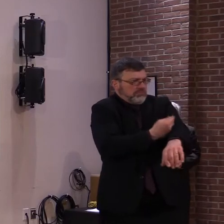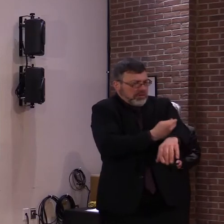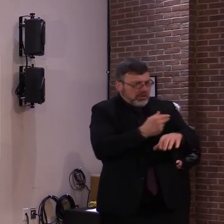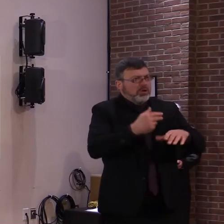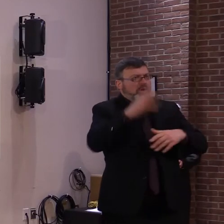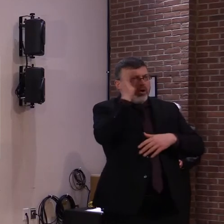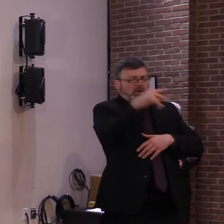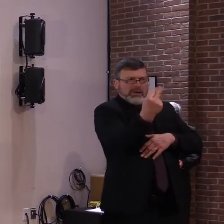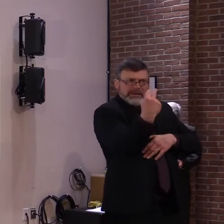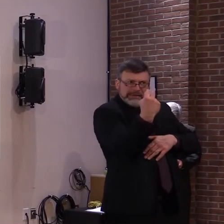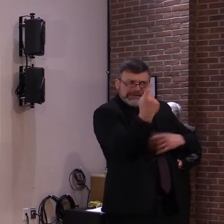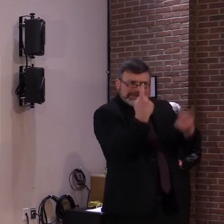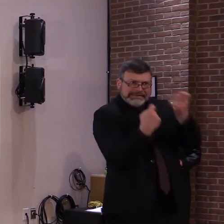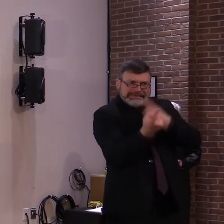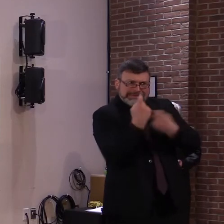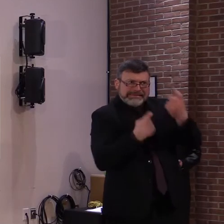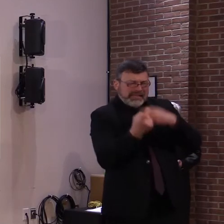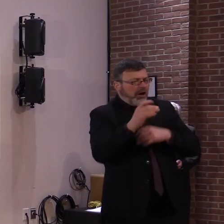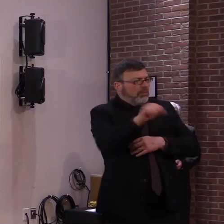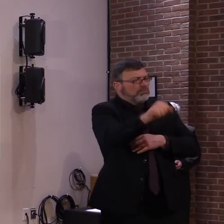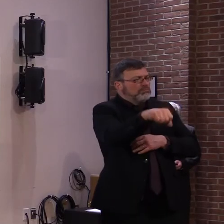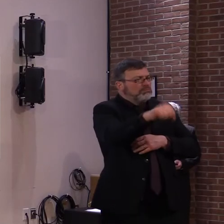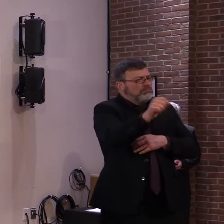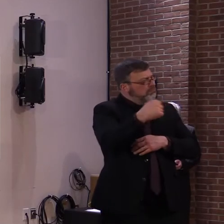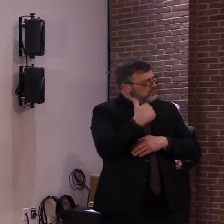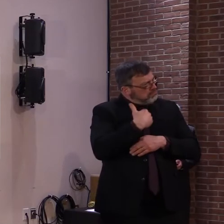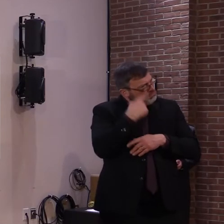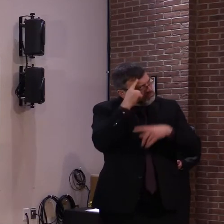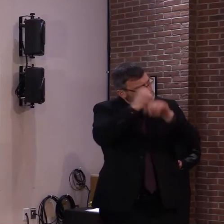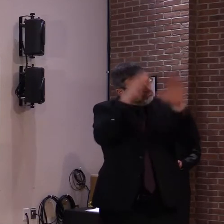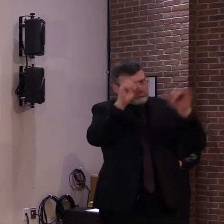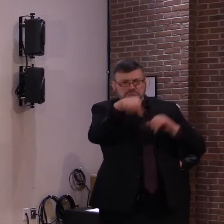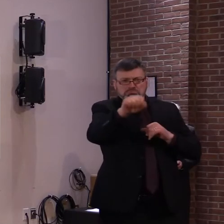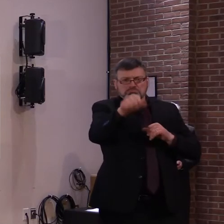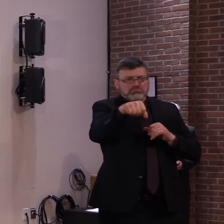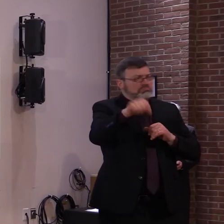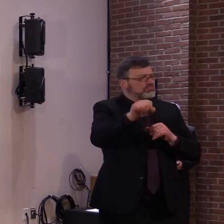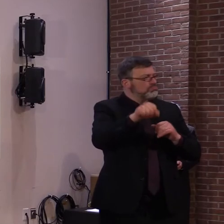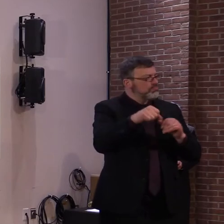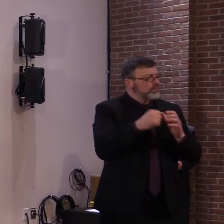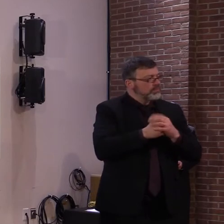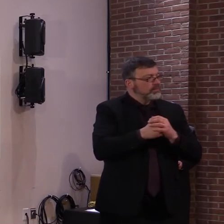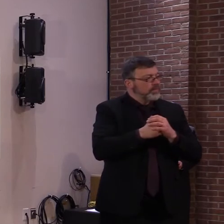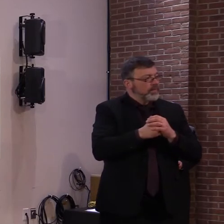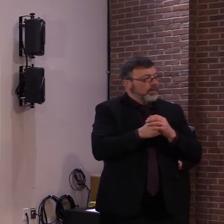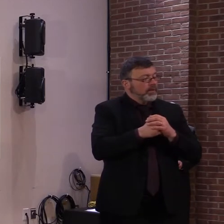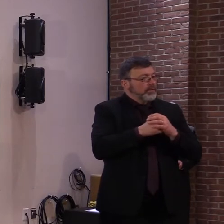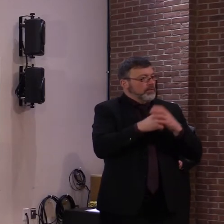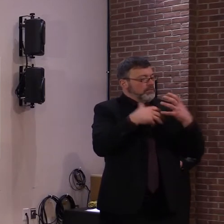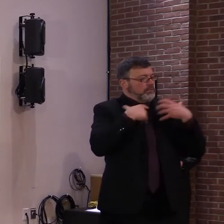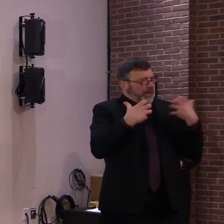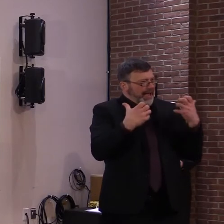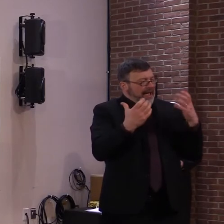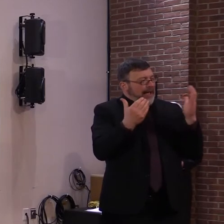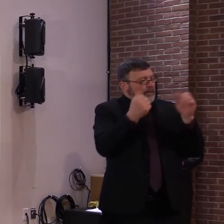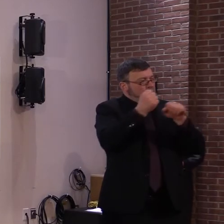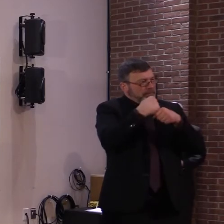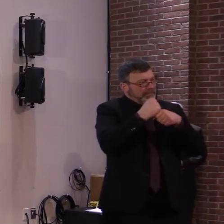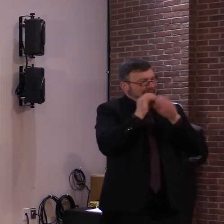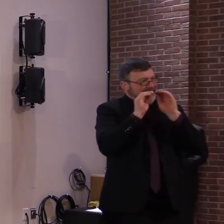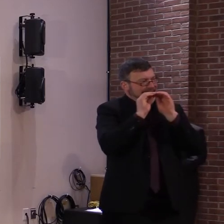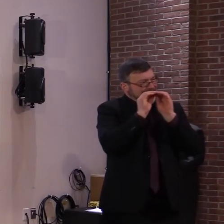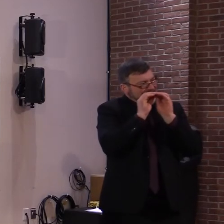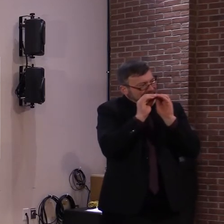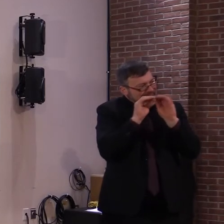out as smoothly as possible. So I want to reiterate, the next phase of vaccination will only be open to those age